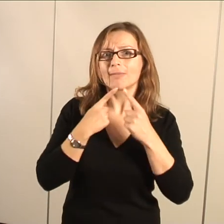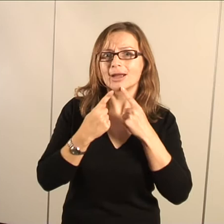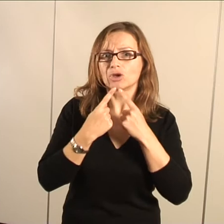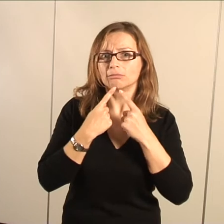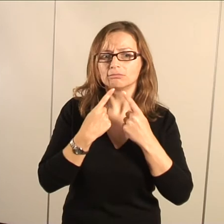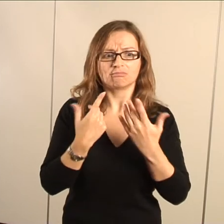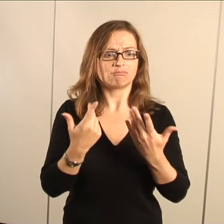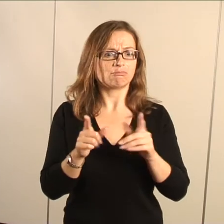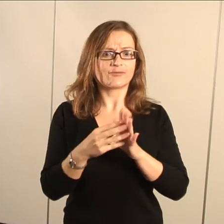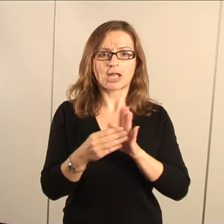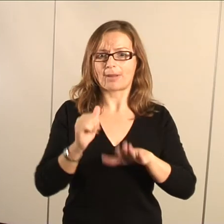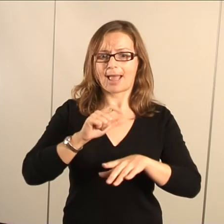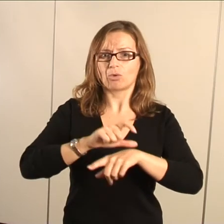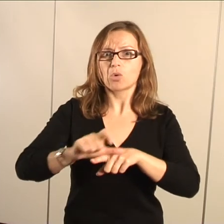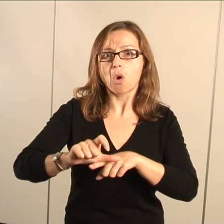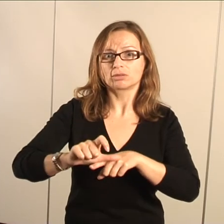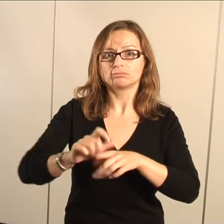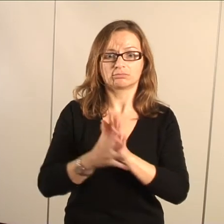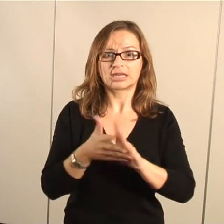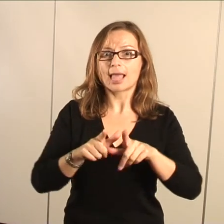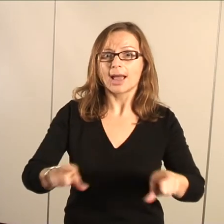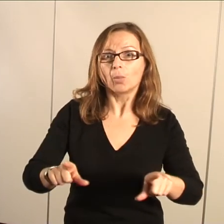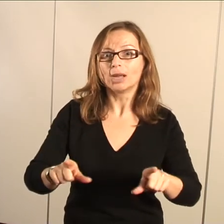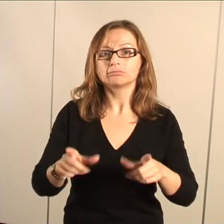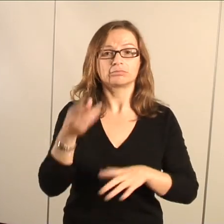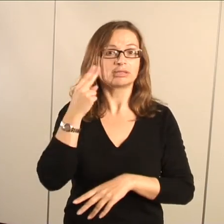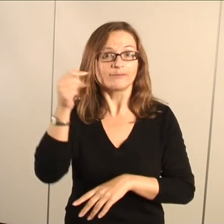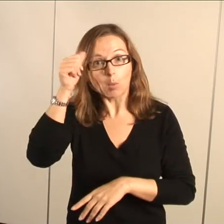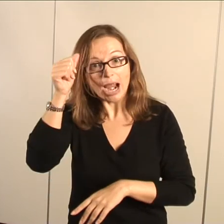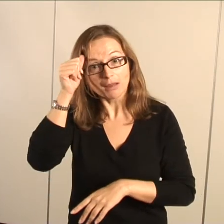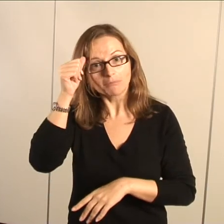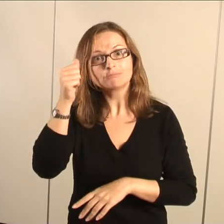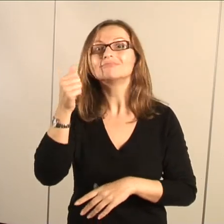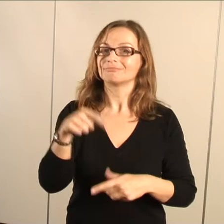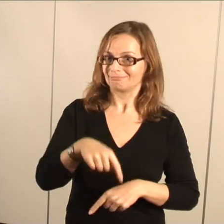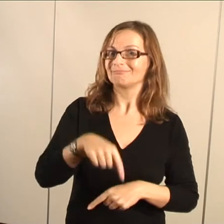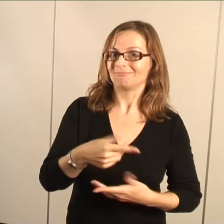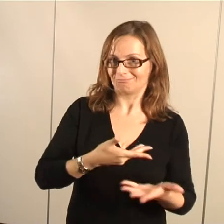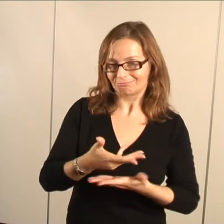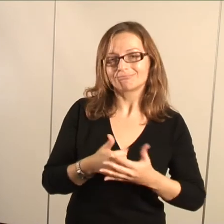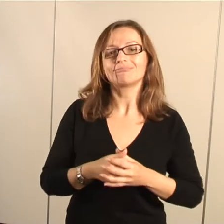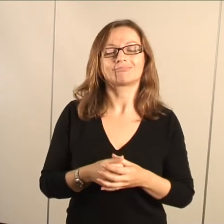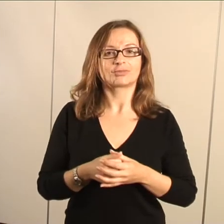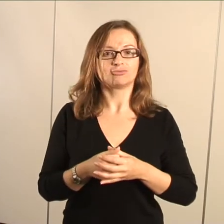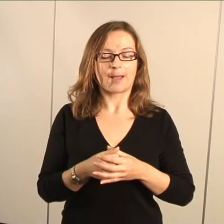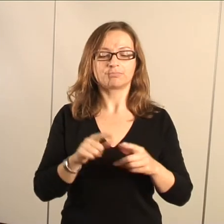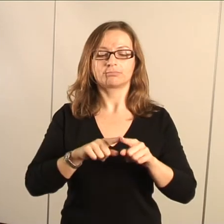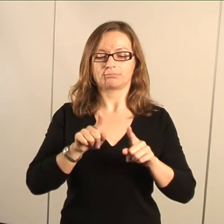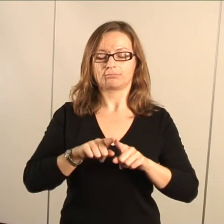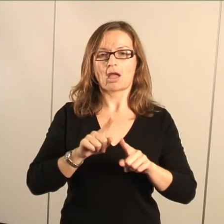If you want information, it could be about a course, sign language course, deaf awareness, then if you come and have a chat, we'll